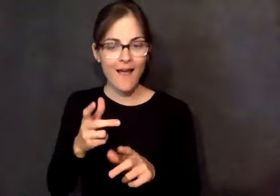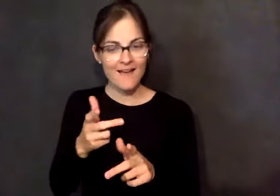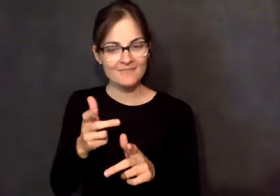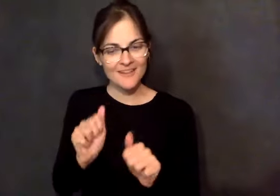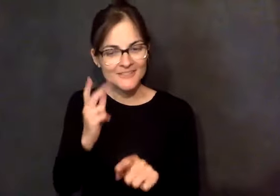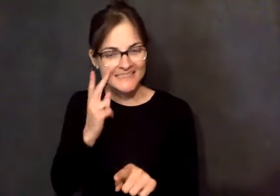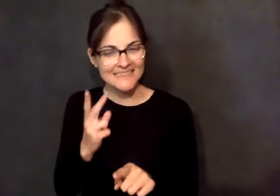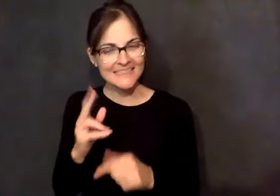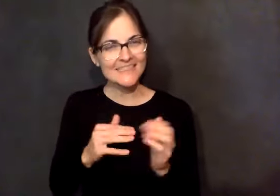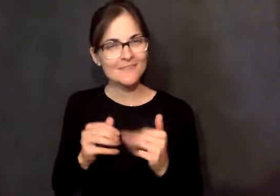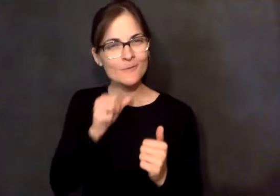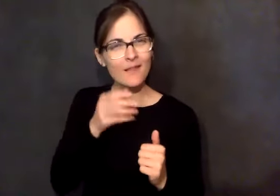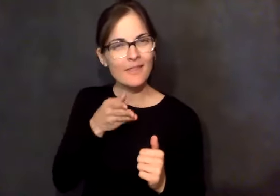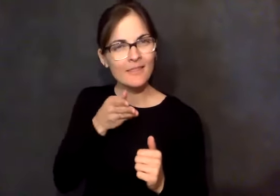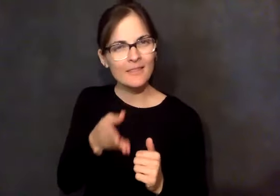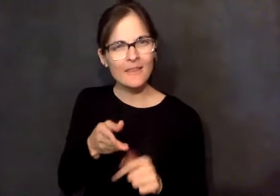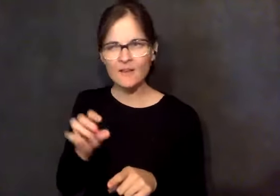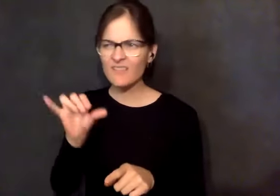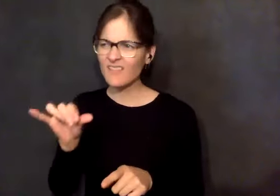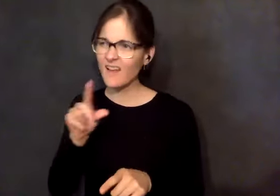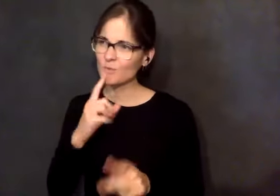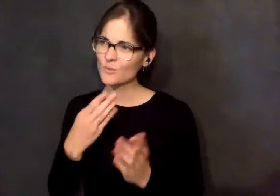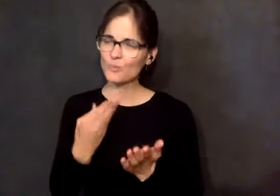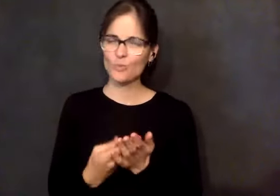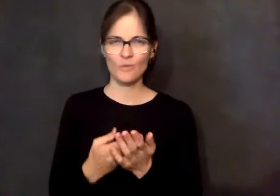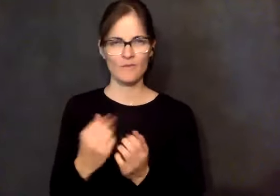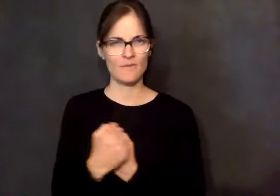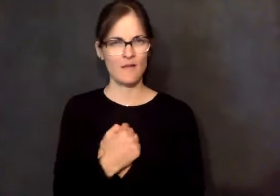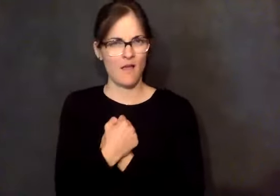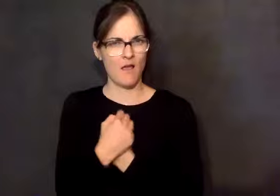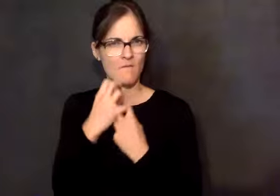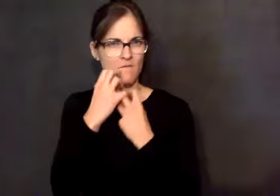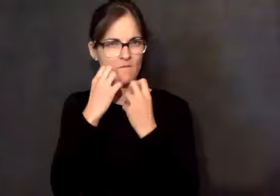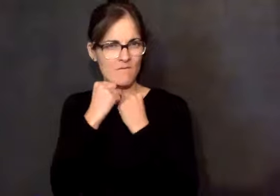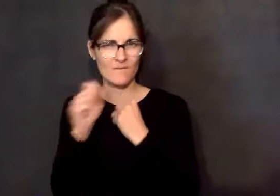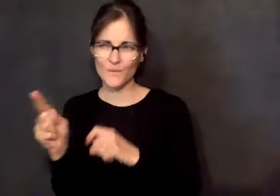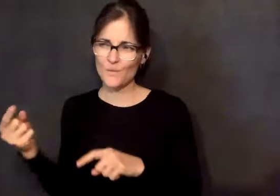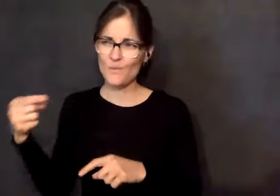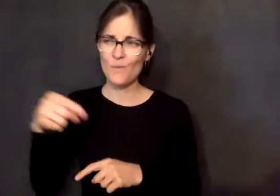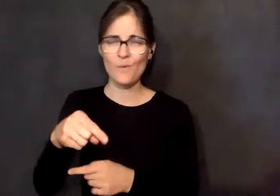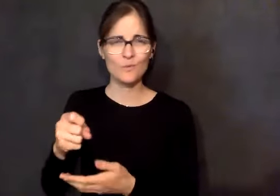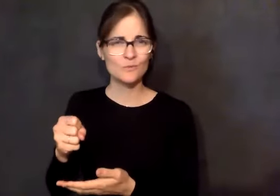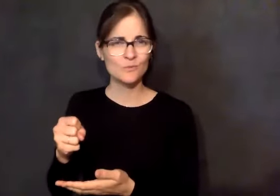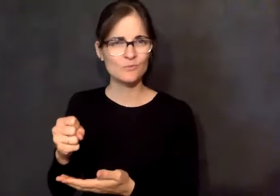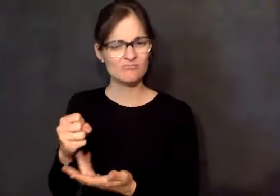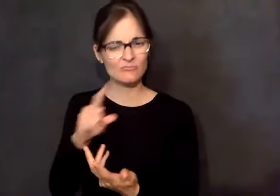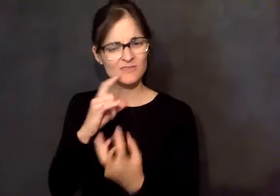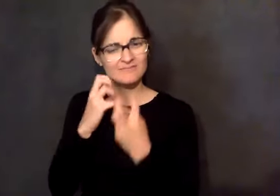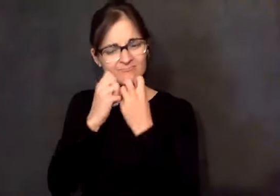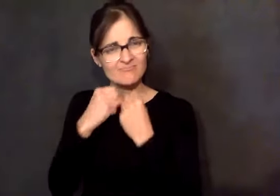to have that history of my babies. Now, that's an act of love. Go to all that trouble to help somebody. And then when we were